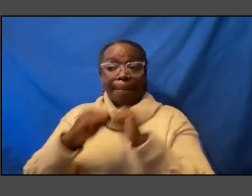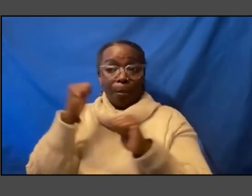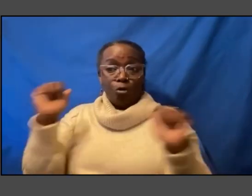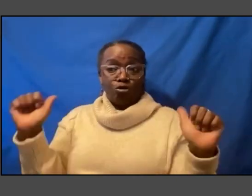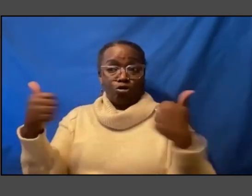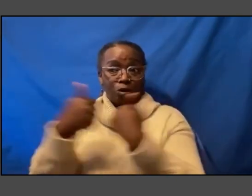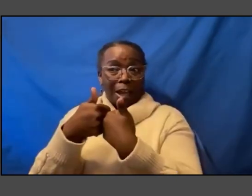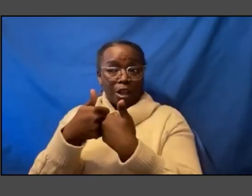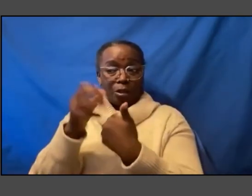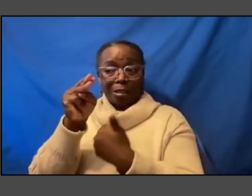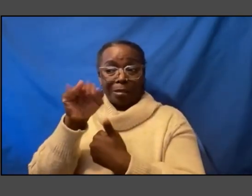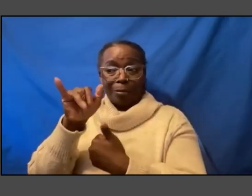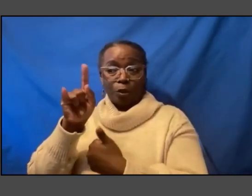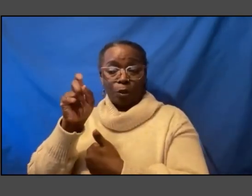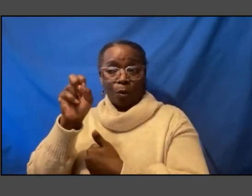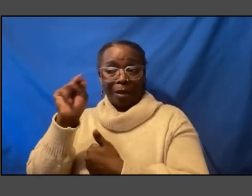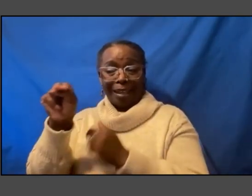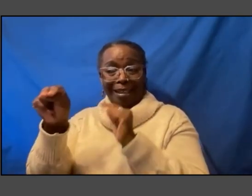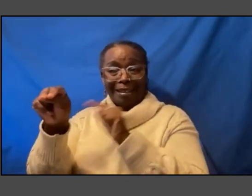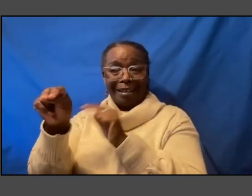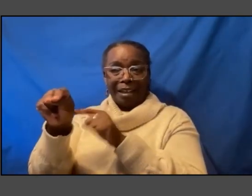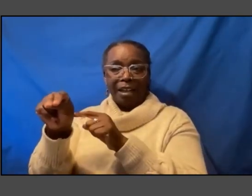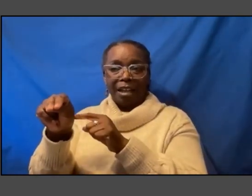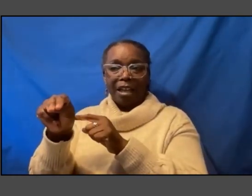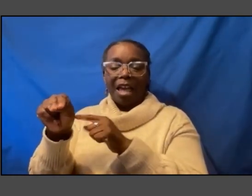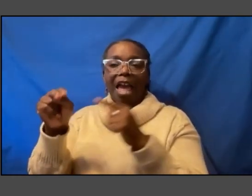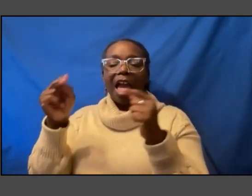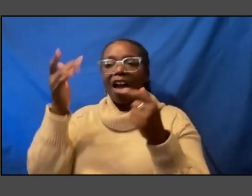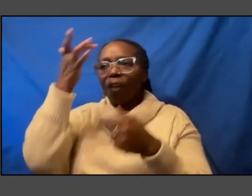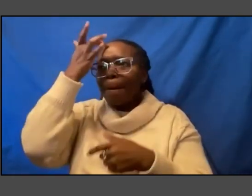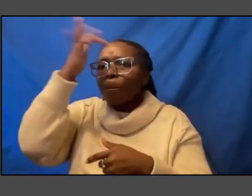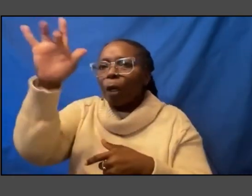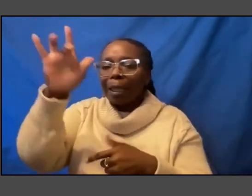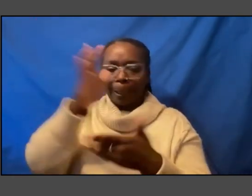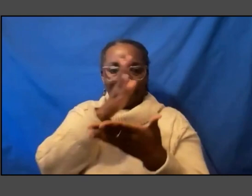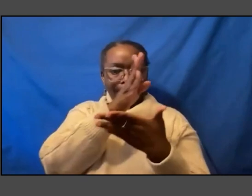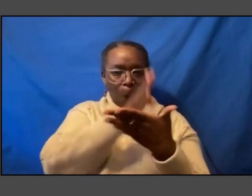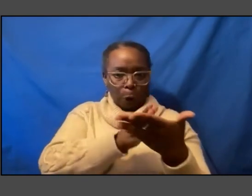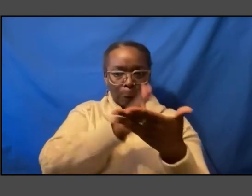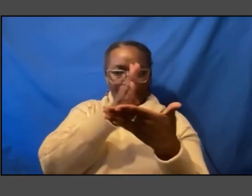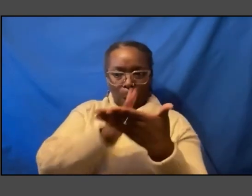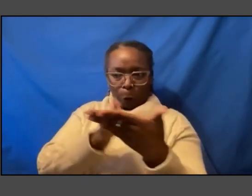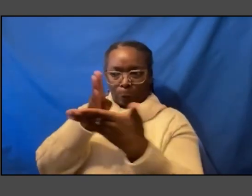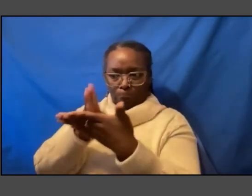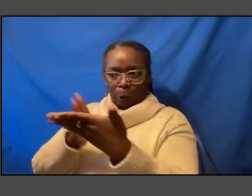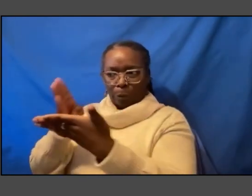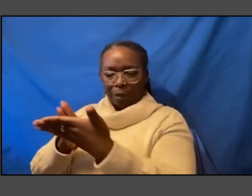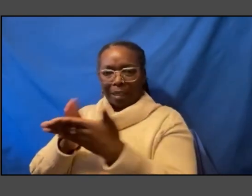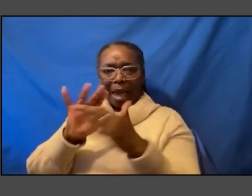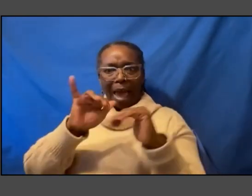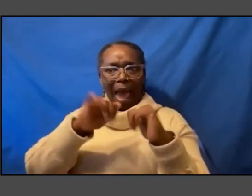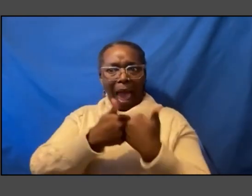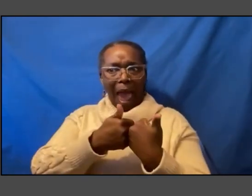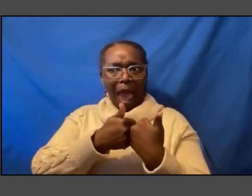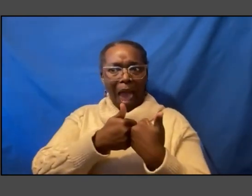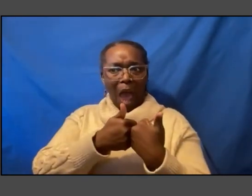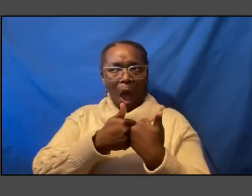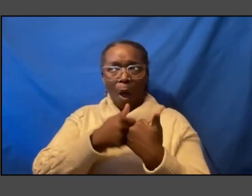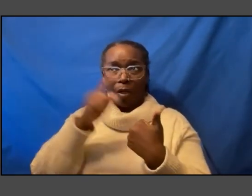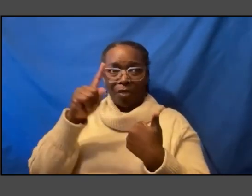smithsonian is full of brilliant parts and so the question is how do you bring them together as one smithsonian uh i think about